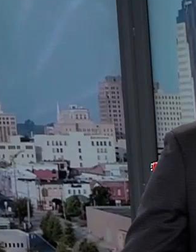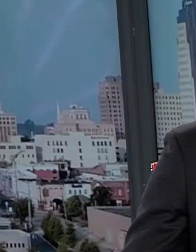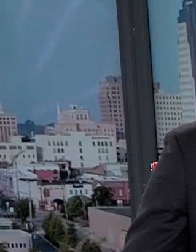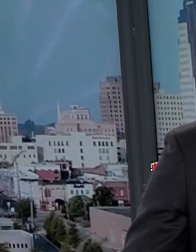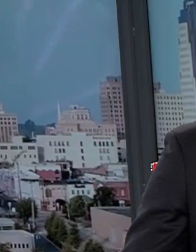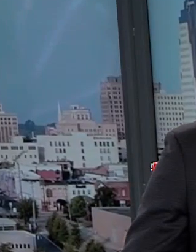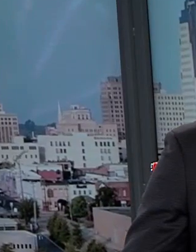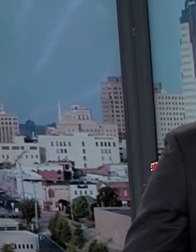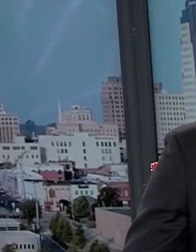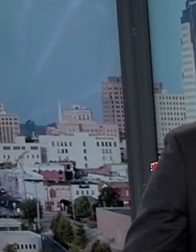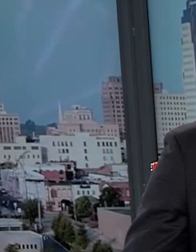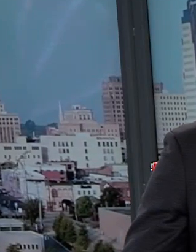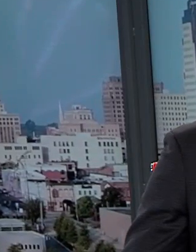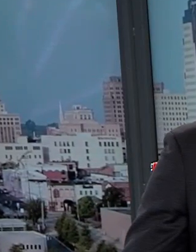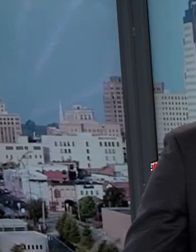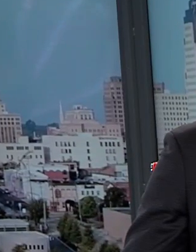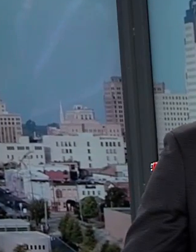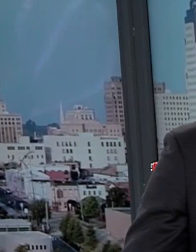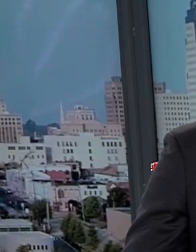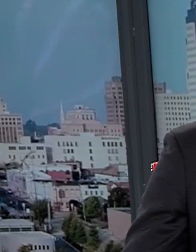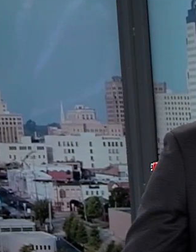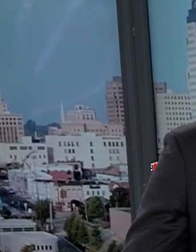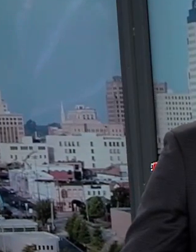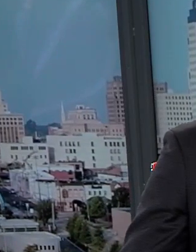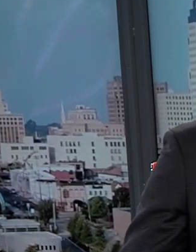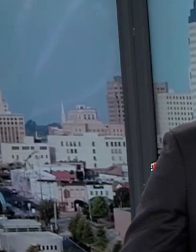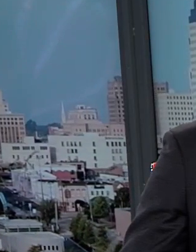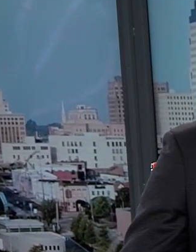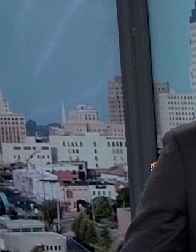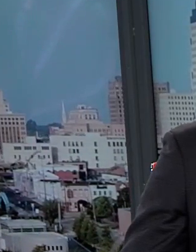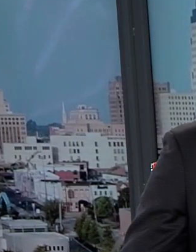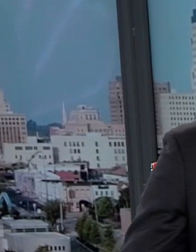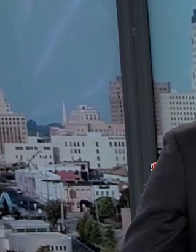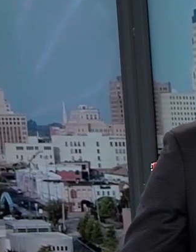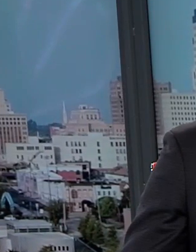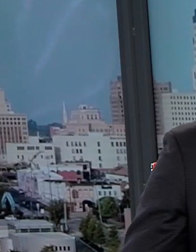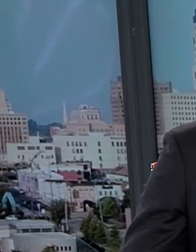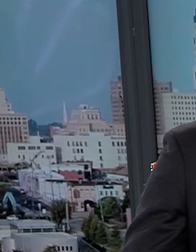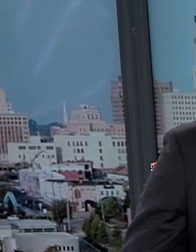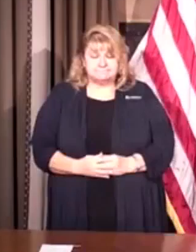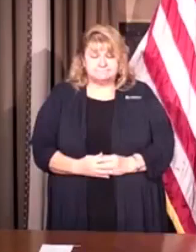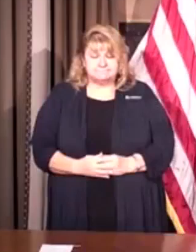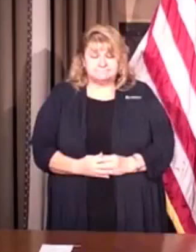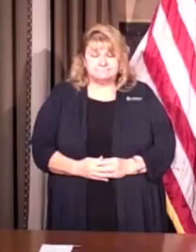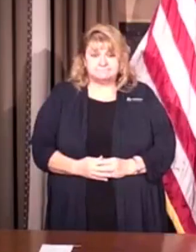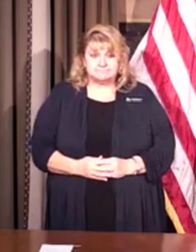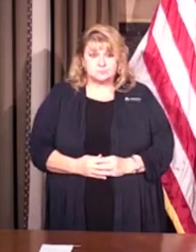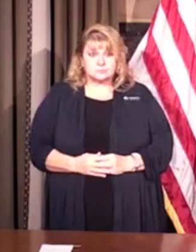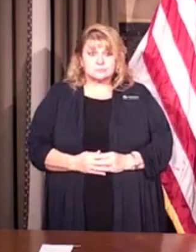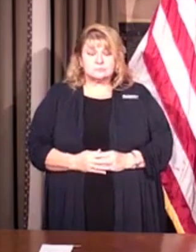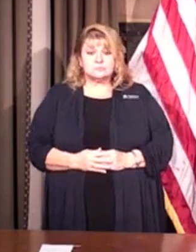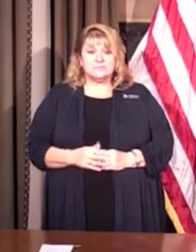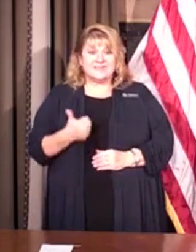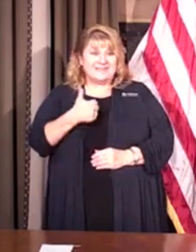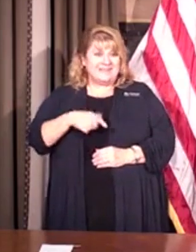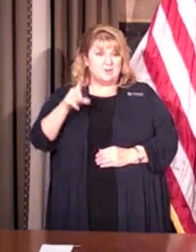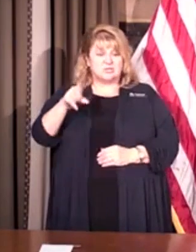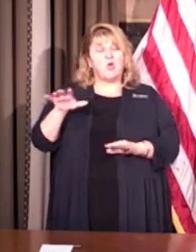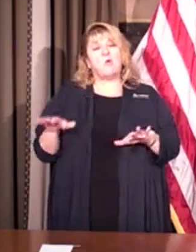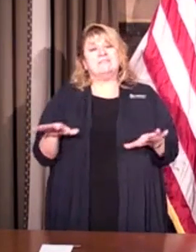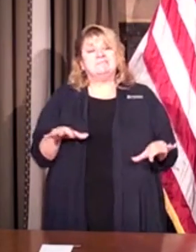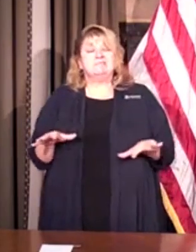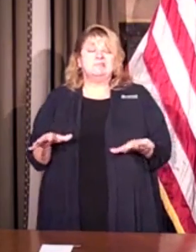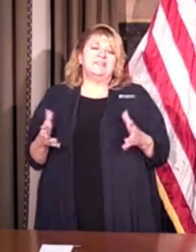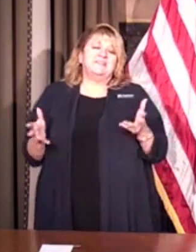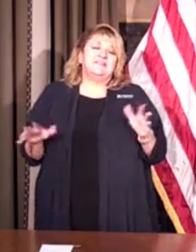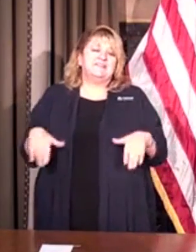Governor John Bel Edwards has declared a state of emergency ahead of the storm making Louisiana landfall. No one should be complacent because